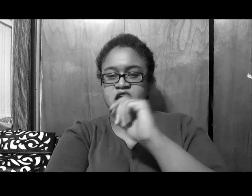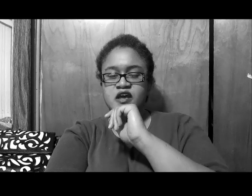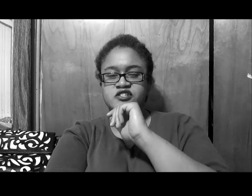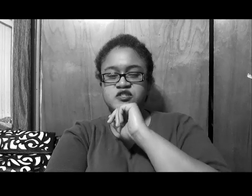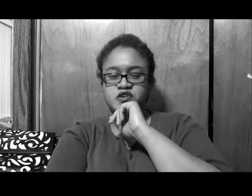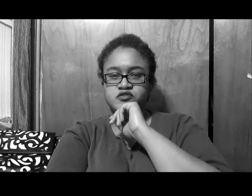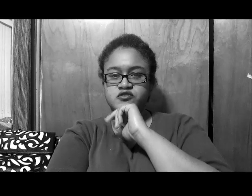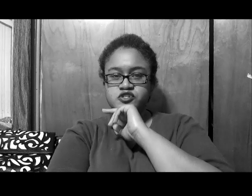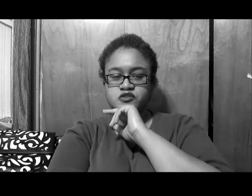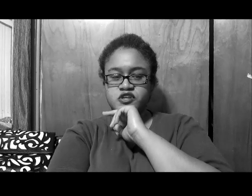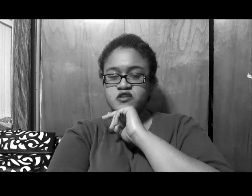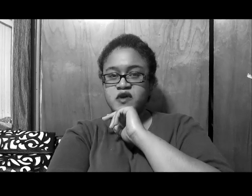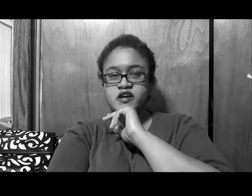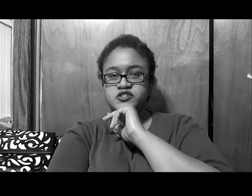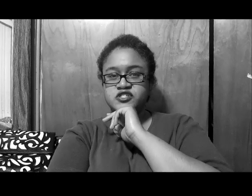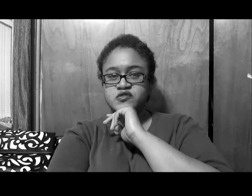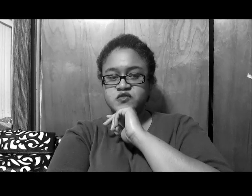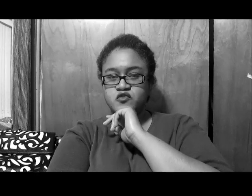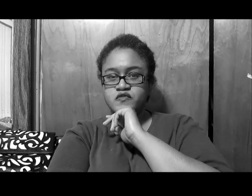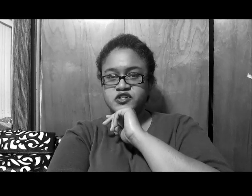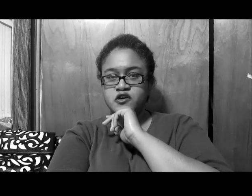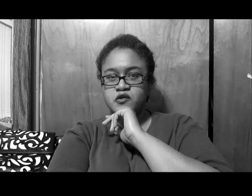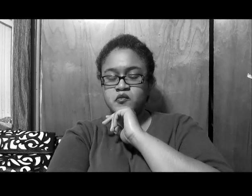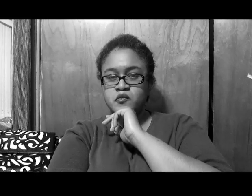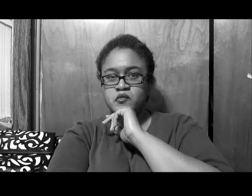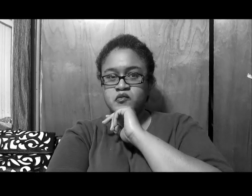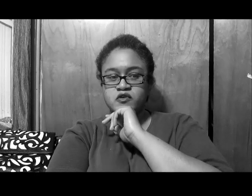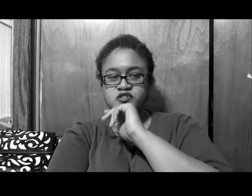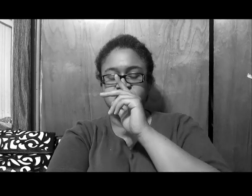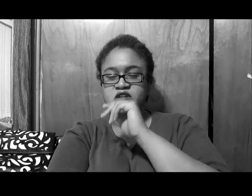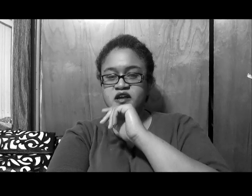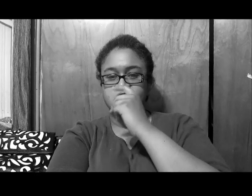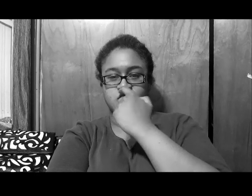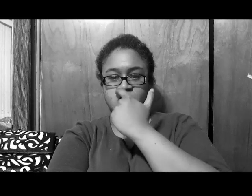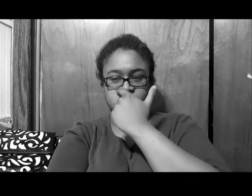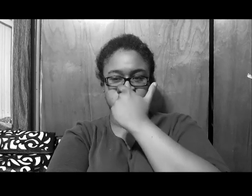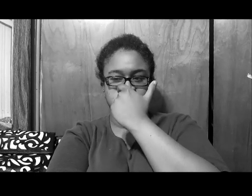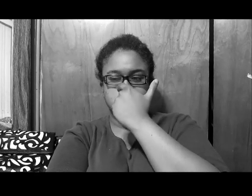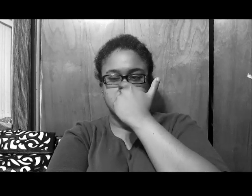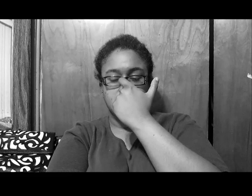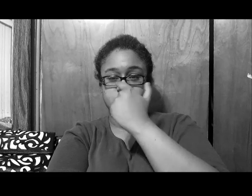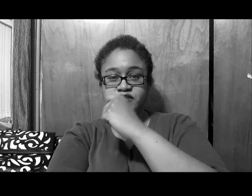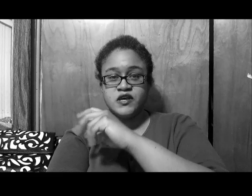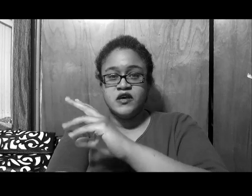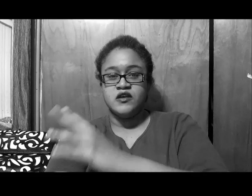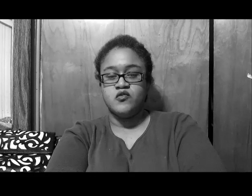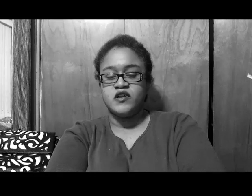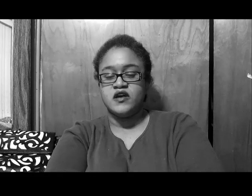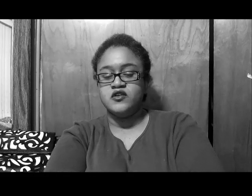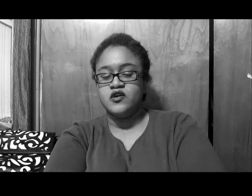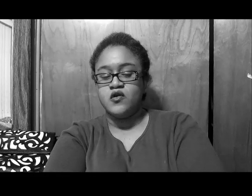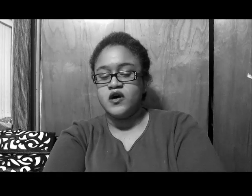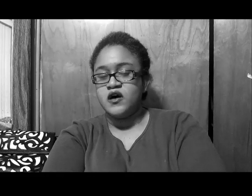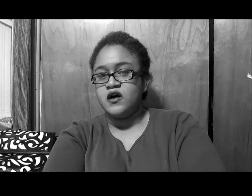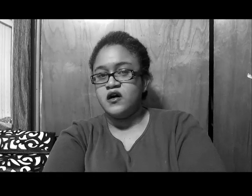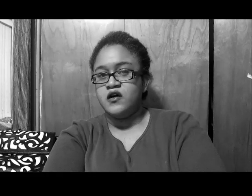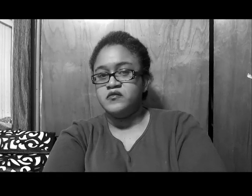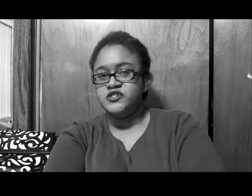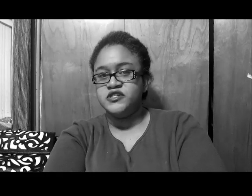and she's been on two shows, can you imagine if she was in movies, y'all, because if she liked that in a couple series, they kind of just, you know, when that, and you know, she